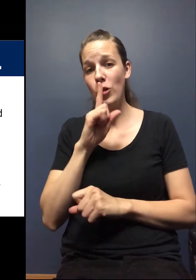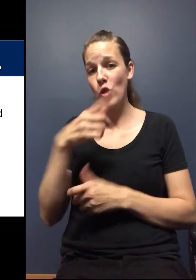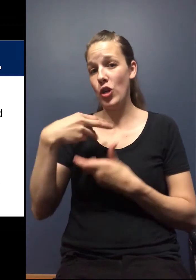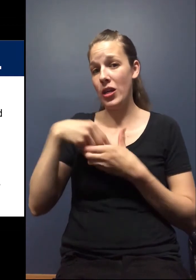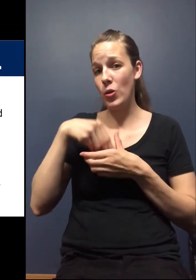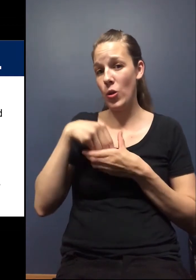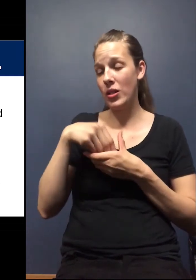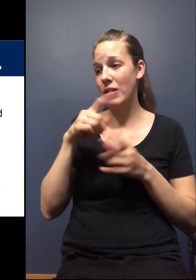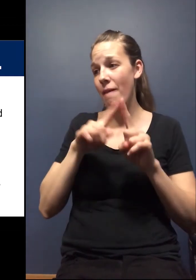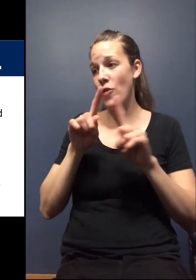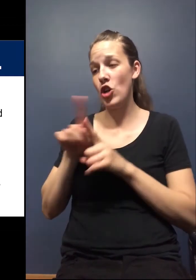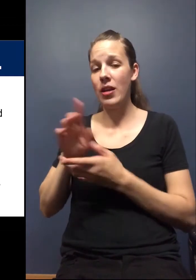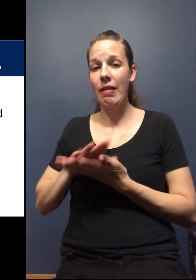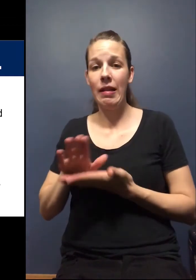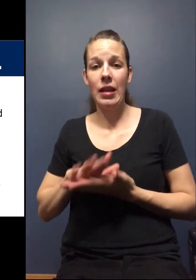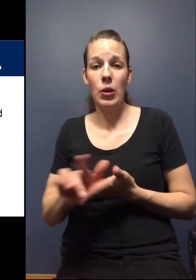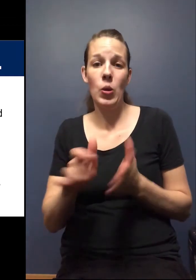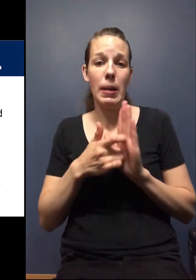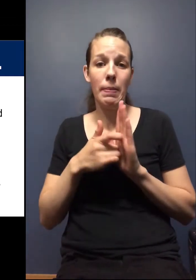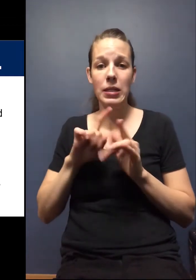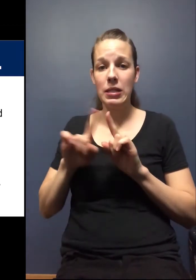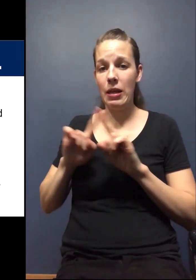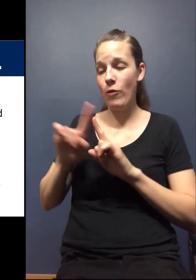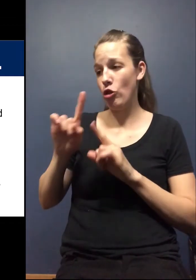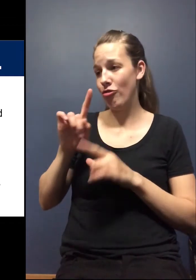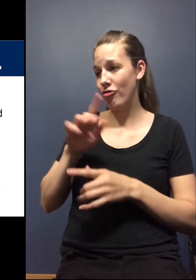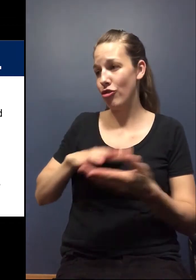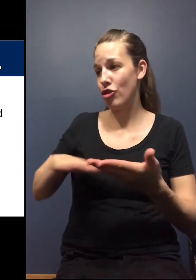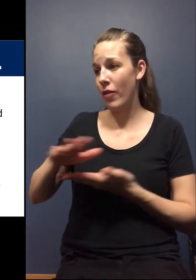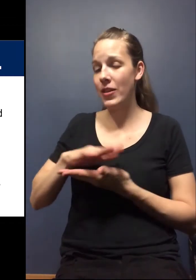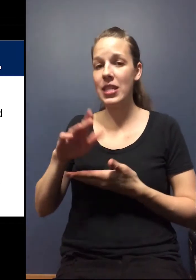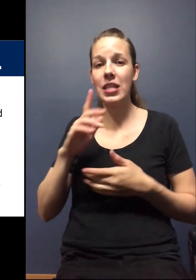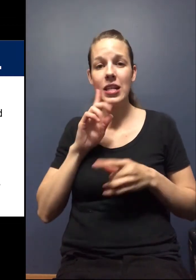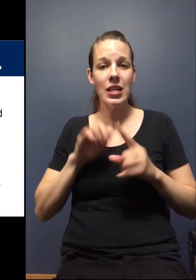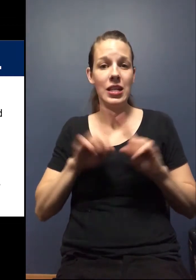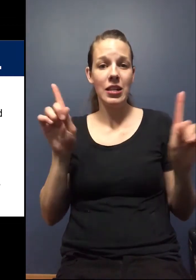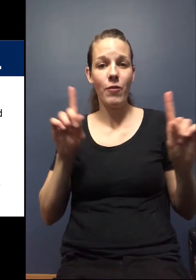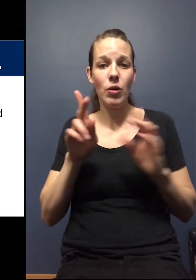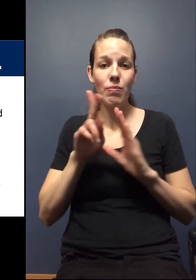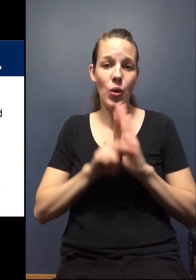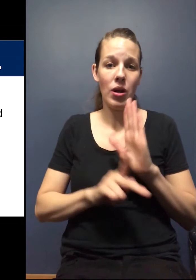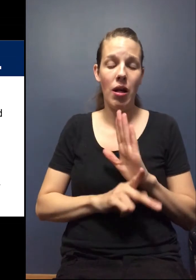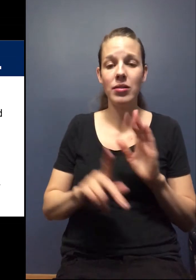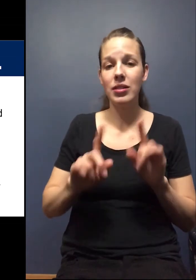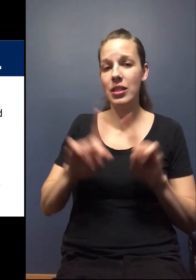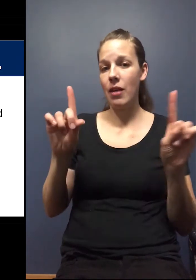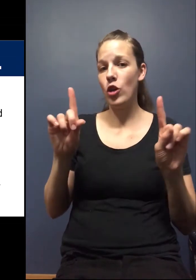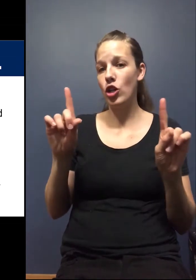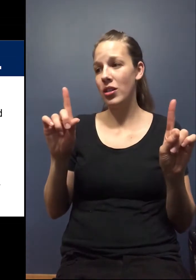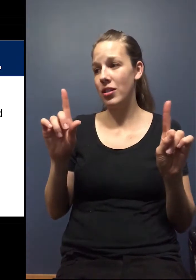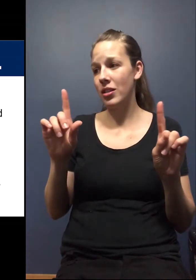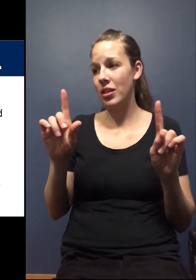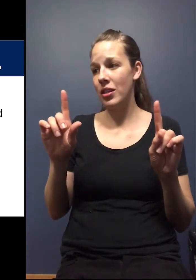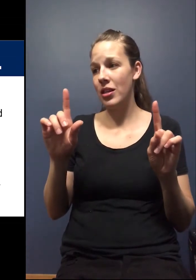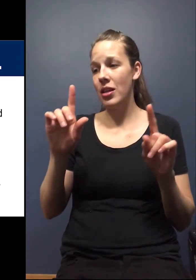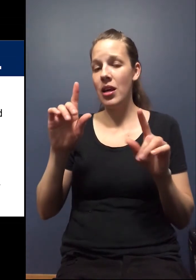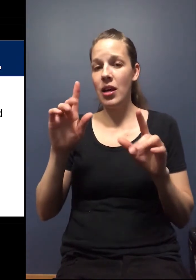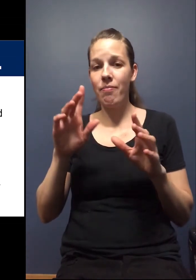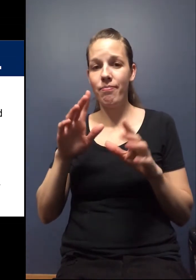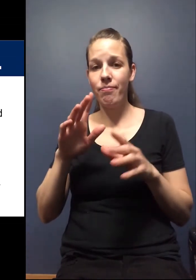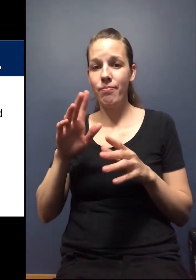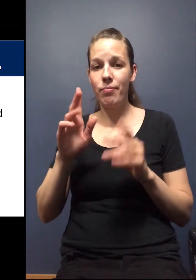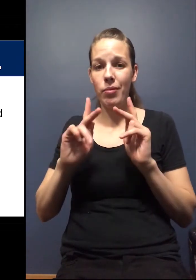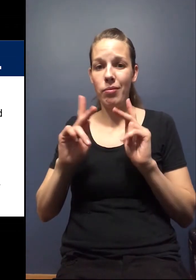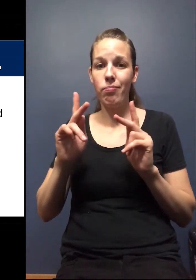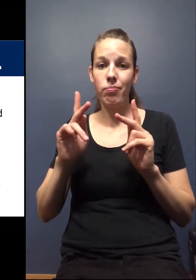that there's different cleaning requirements. there's different surfaces, there's different protocols. Um, so you'll have different contamination, um, sources